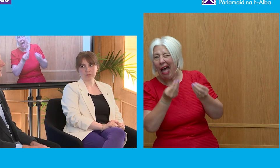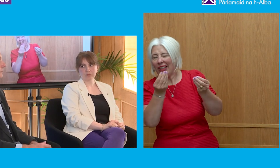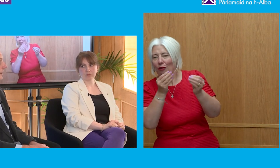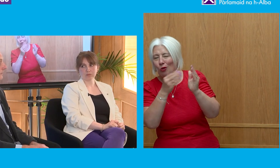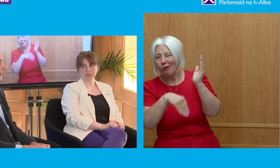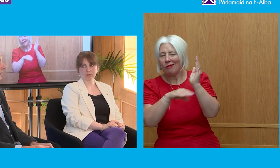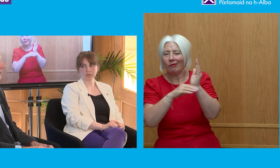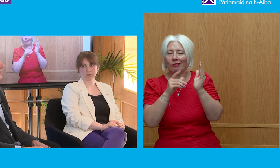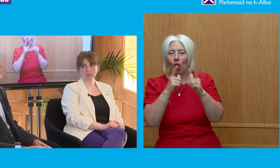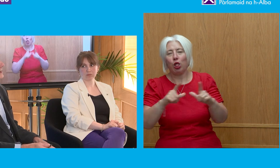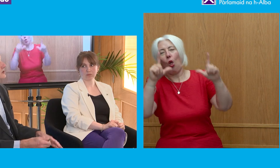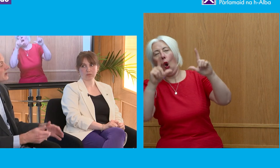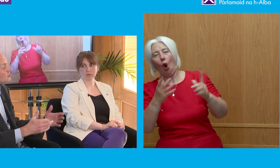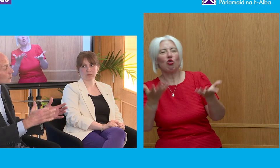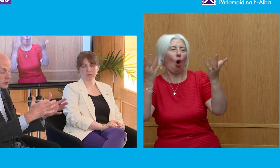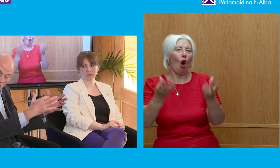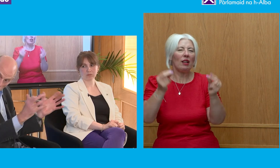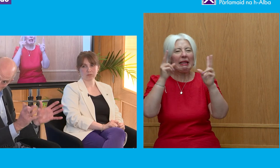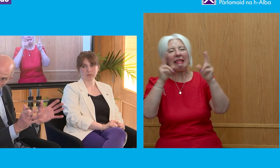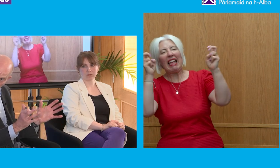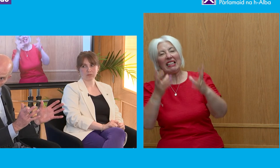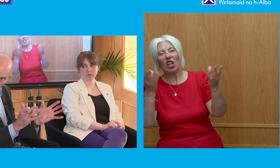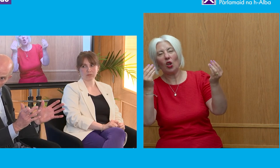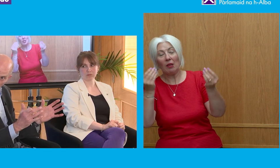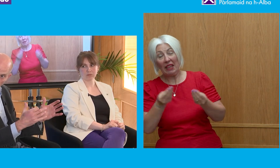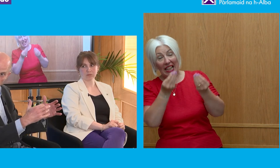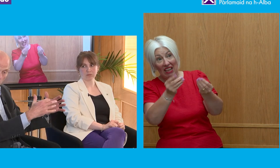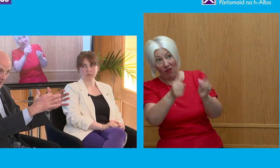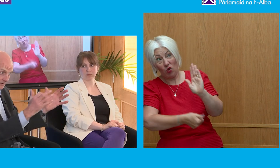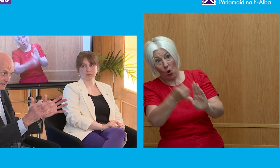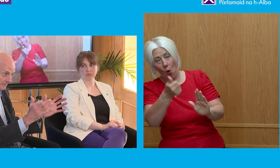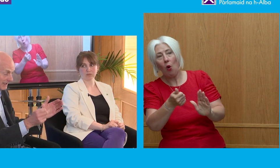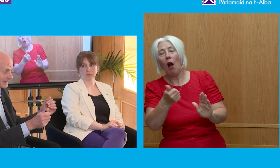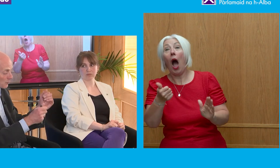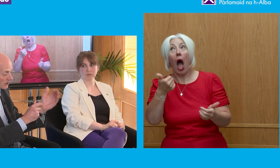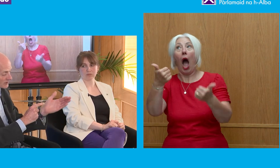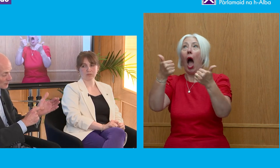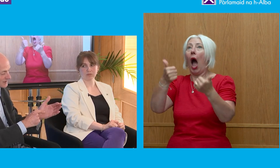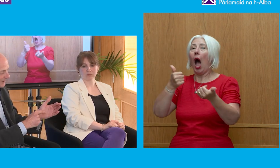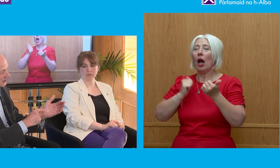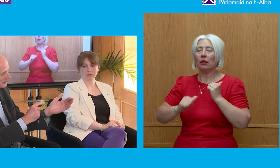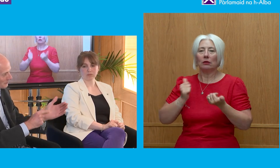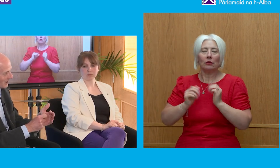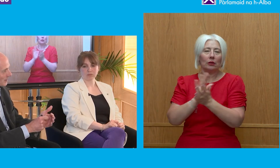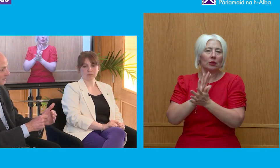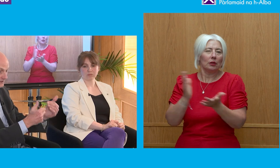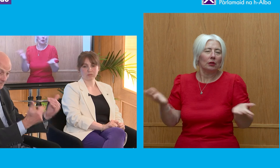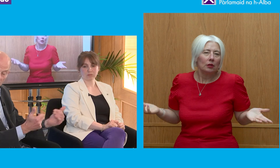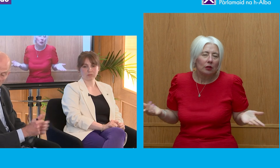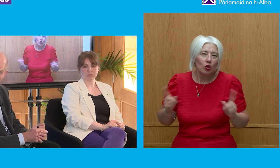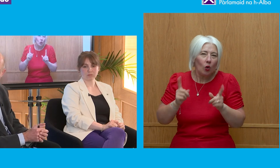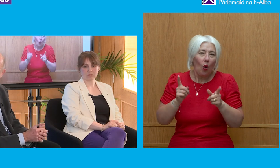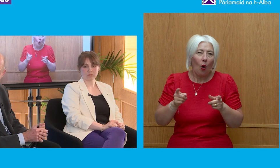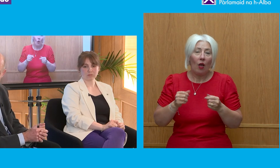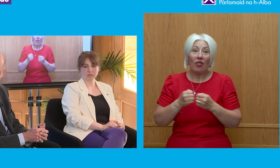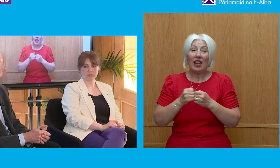if you pipe down. So it sort of suits the executive, the way the system... And it works also, my other great bug base, the